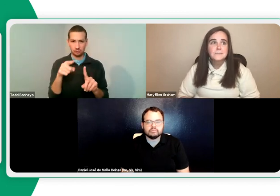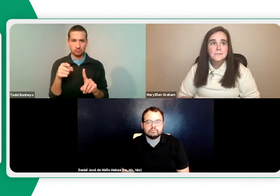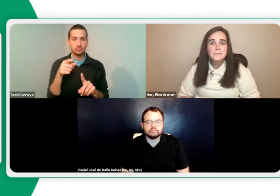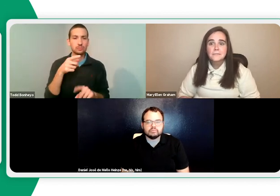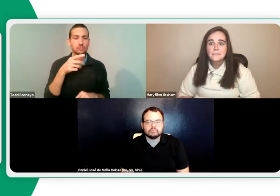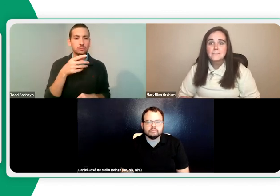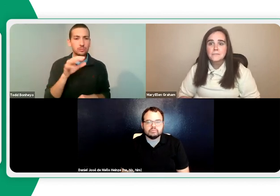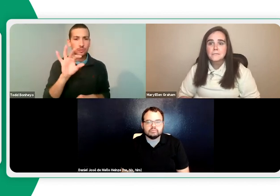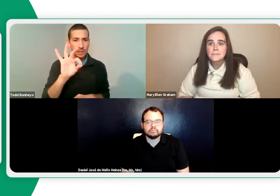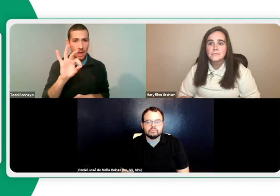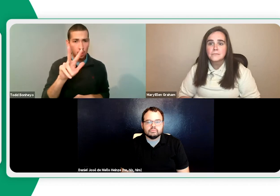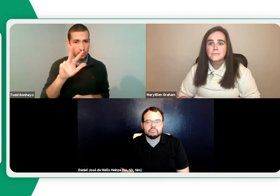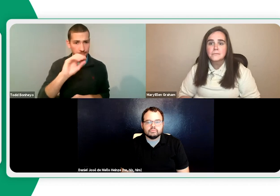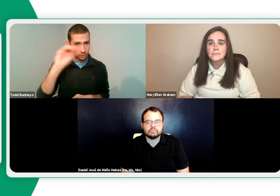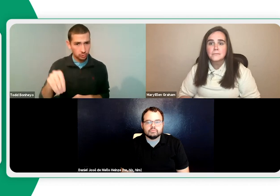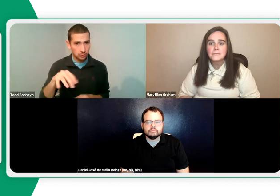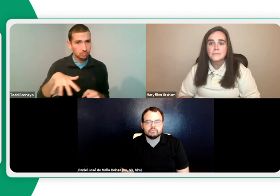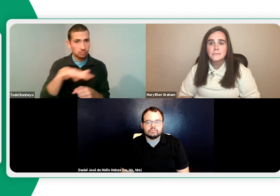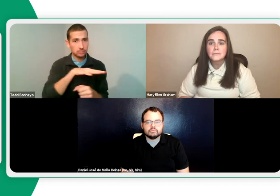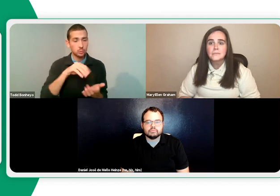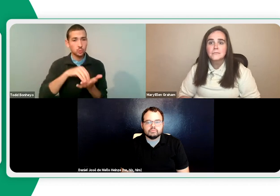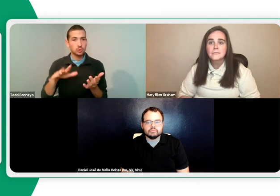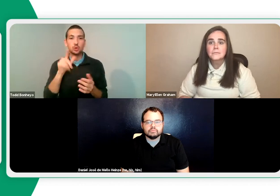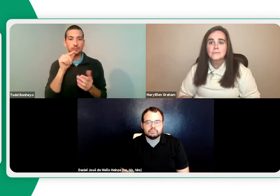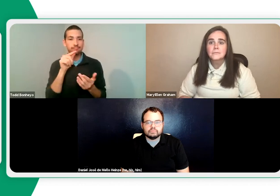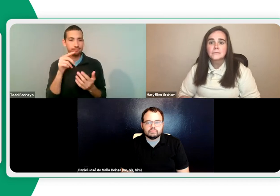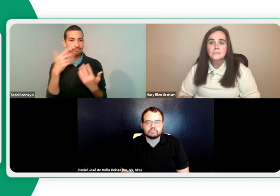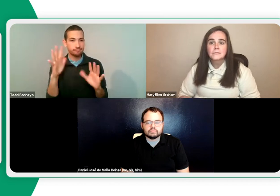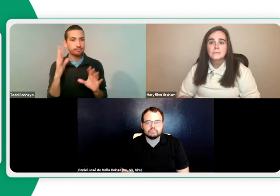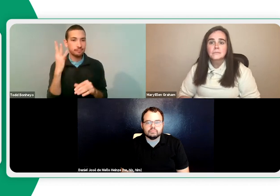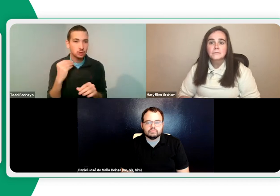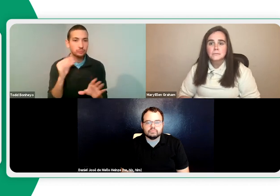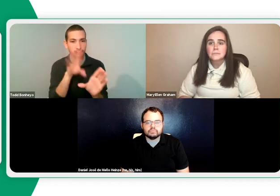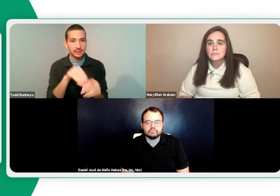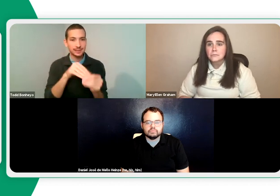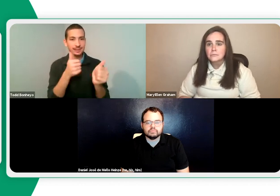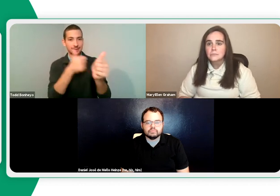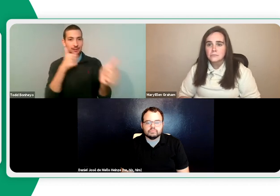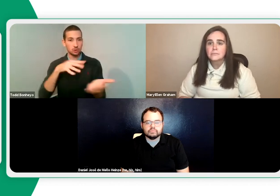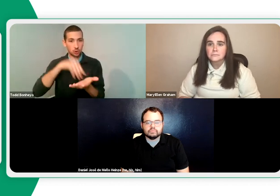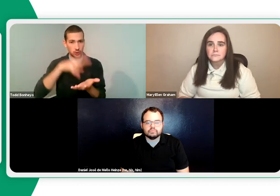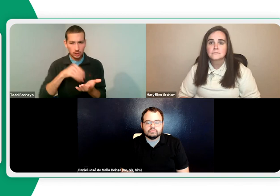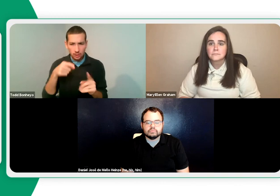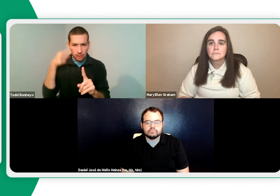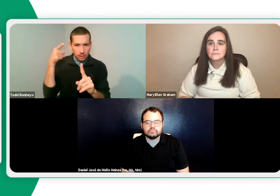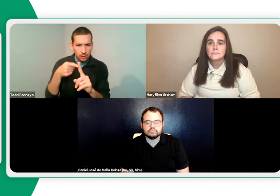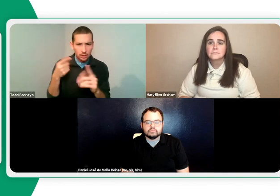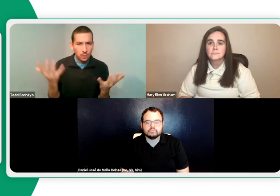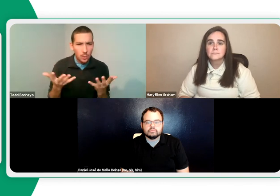Right. It's kind of like, did you know? There's a question there. Remember, I asked everyone, did you know 93% students are experiencing or